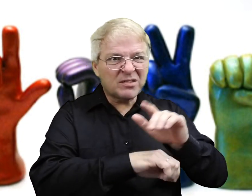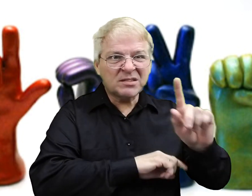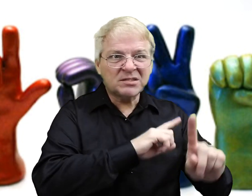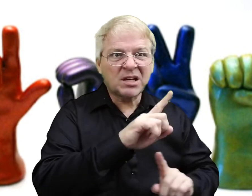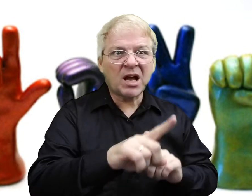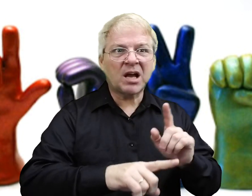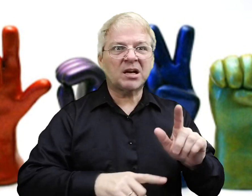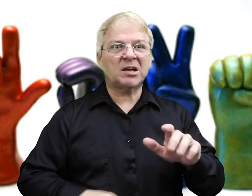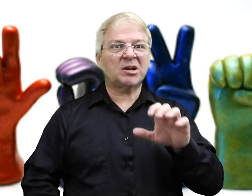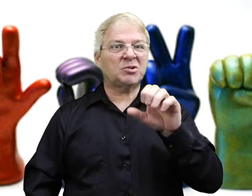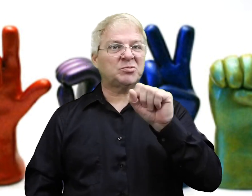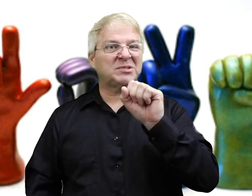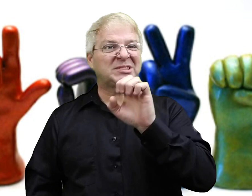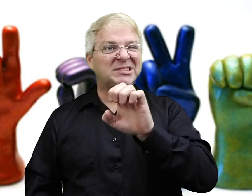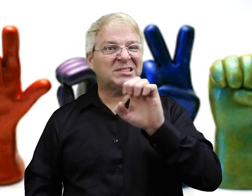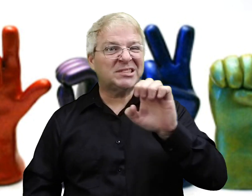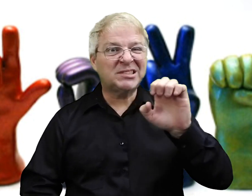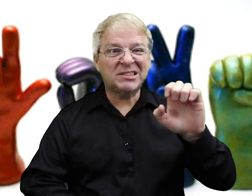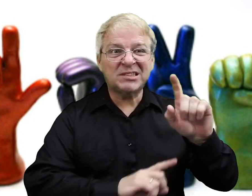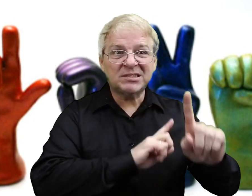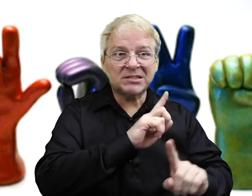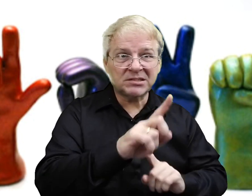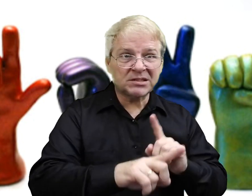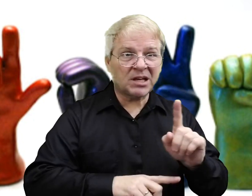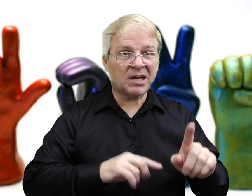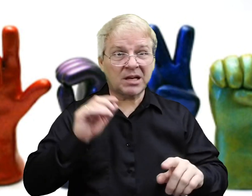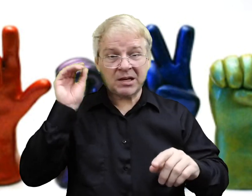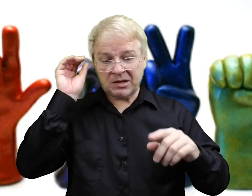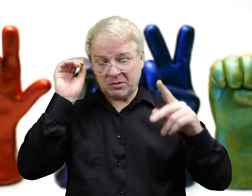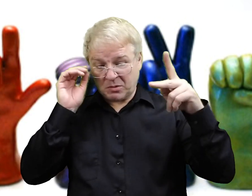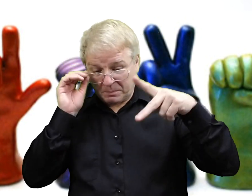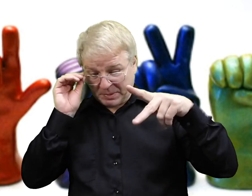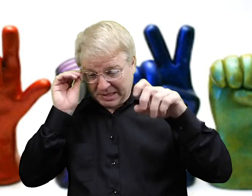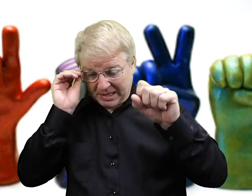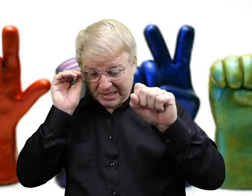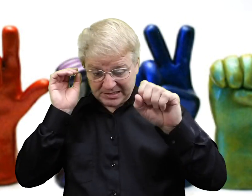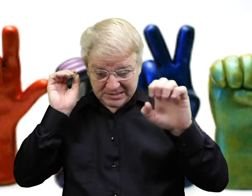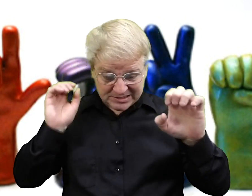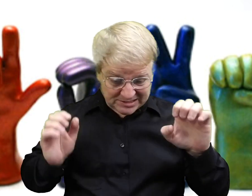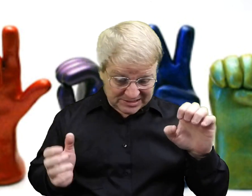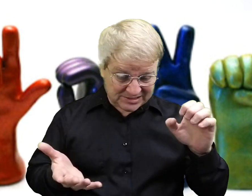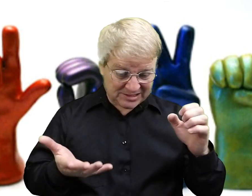And so that deaf person might have had to learn through a person who signed very English. Perhaps